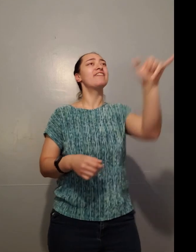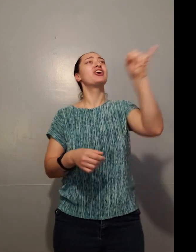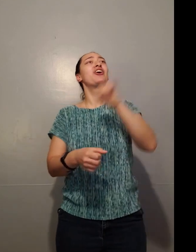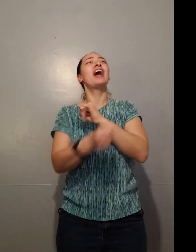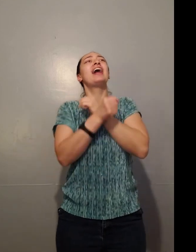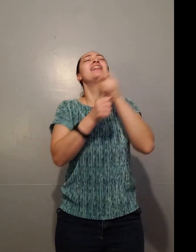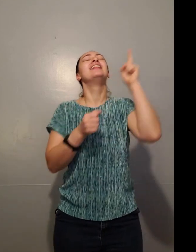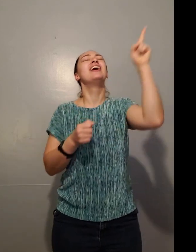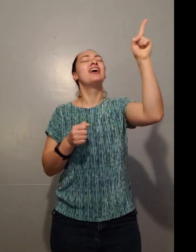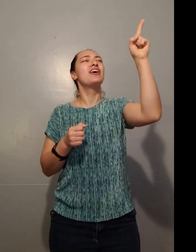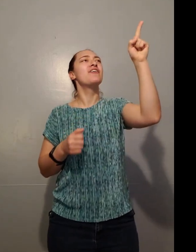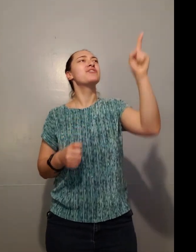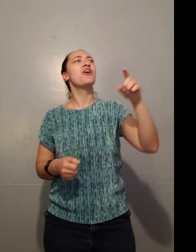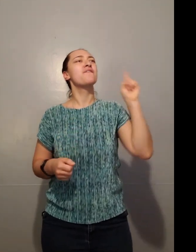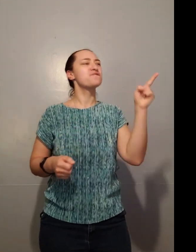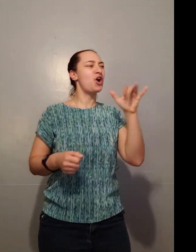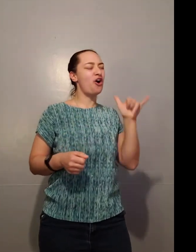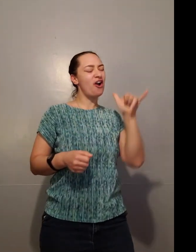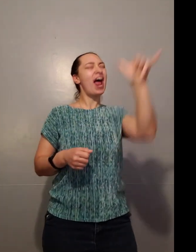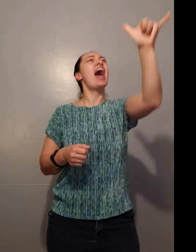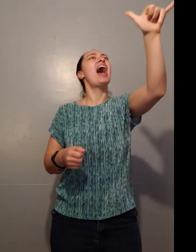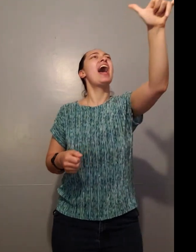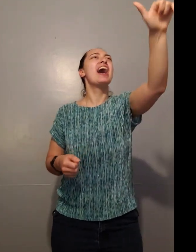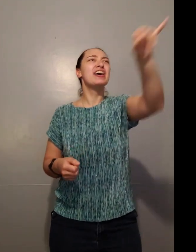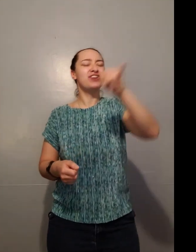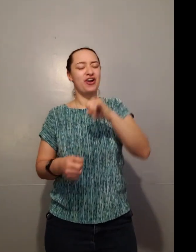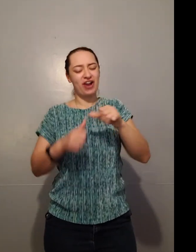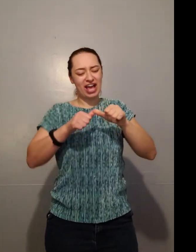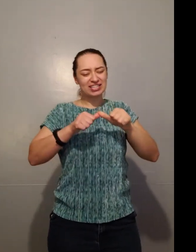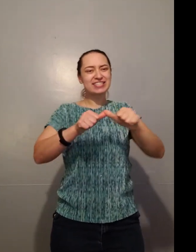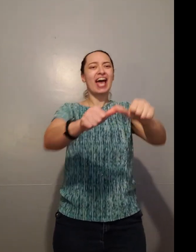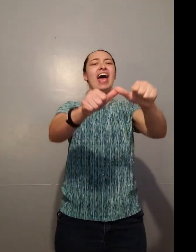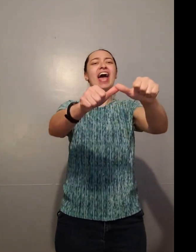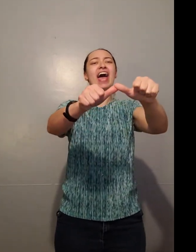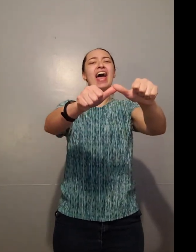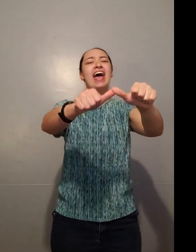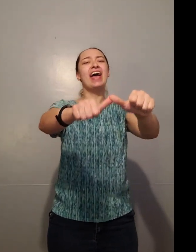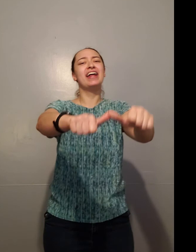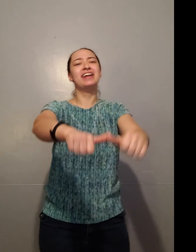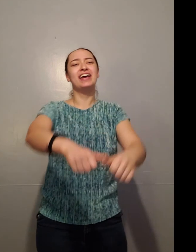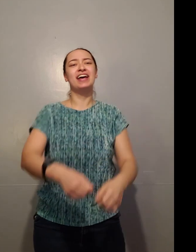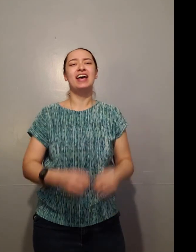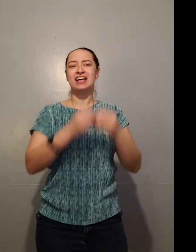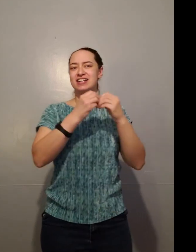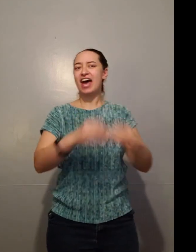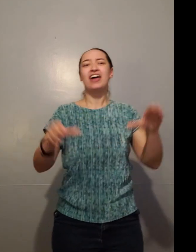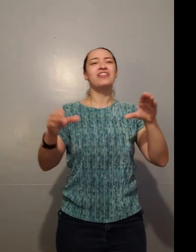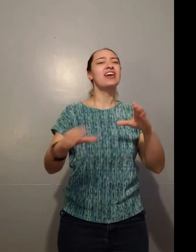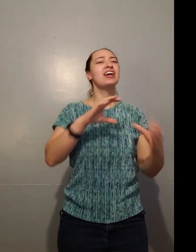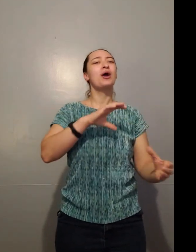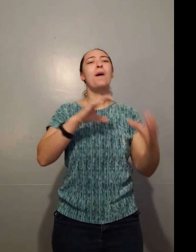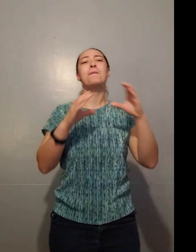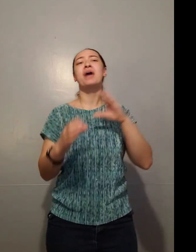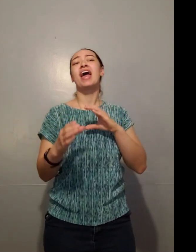I love you forever I sing Nothing compares